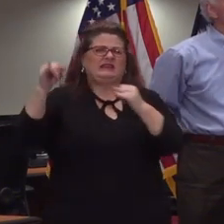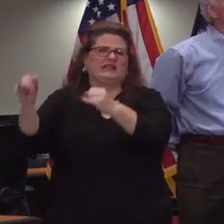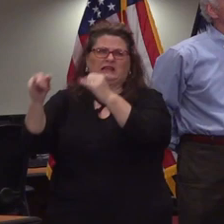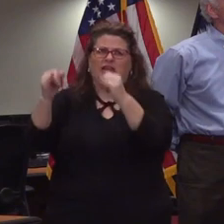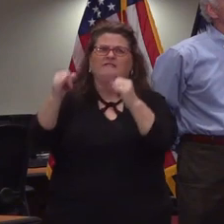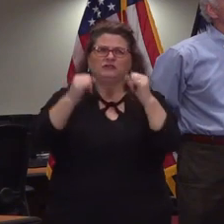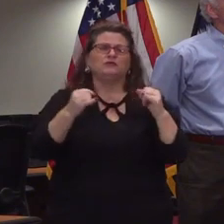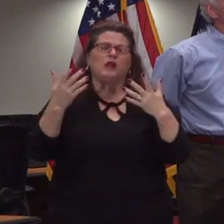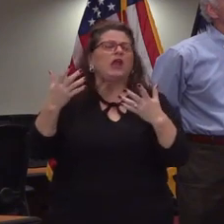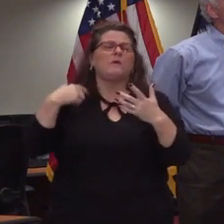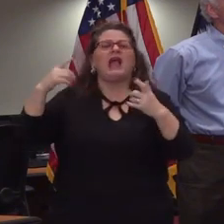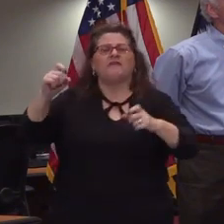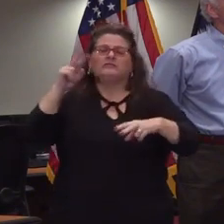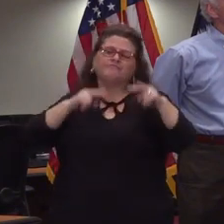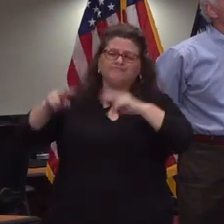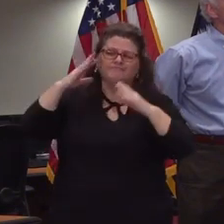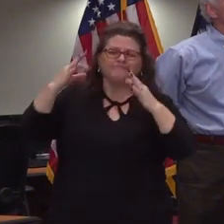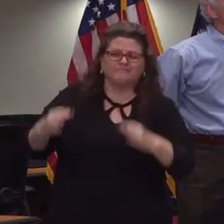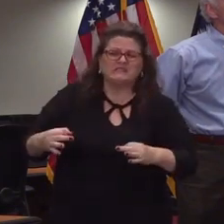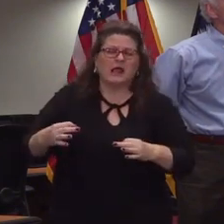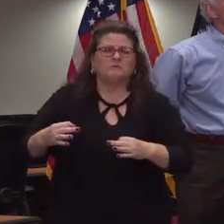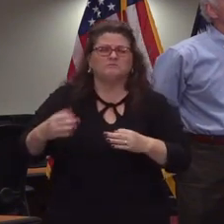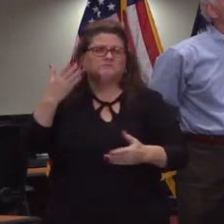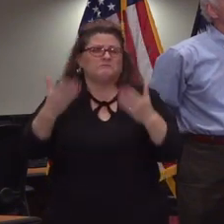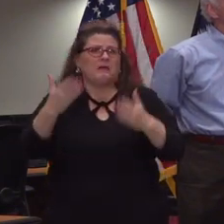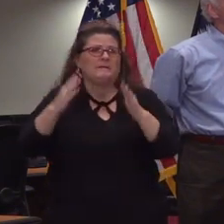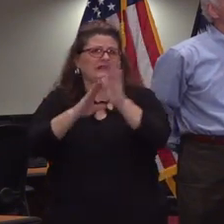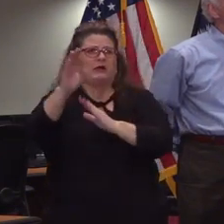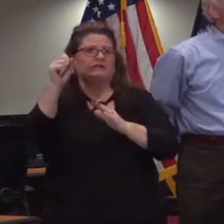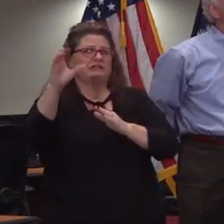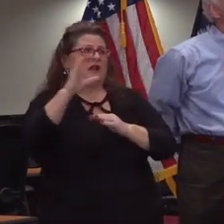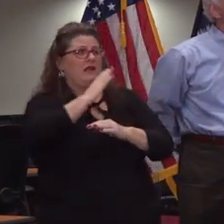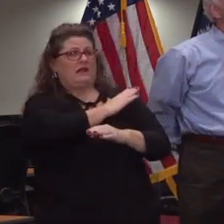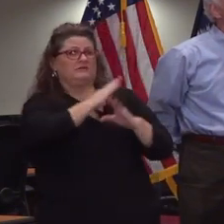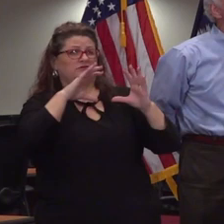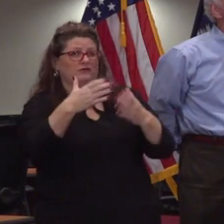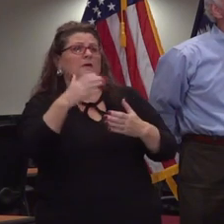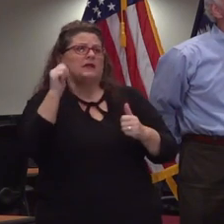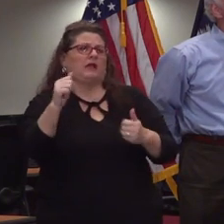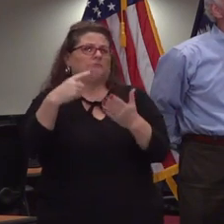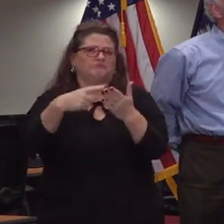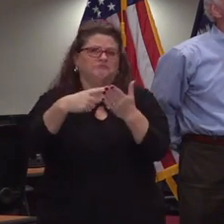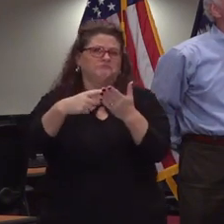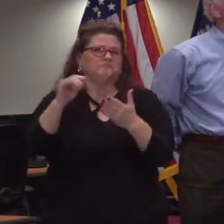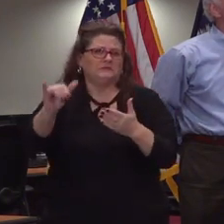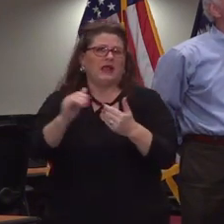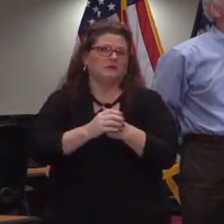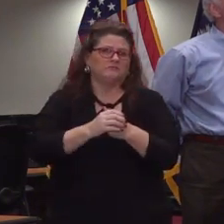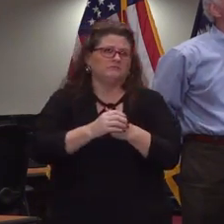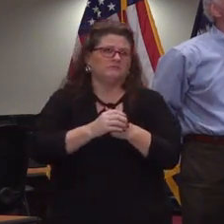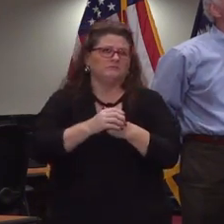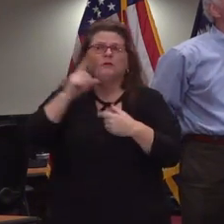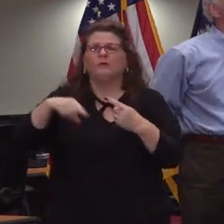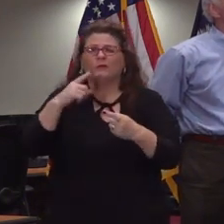have to look at that very carefully i think that might be something that accelerates south carolina would need to look at and certainly the governor will have to make that decision of when